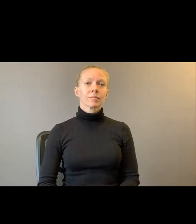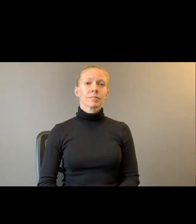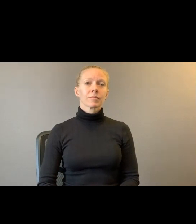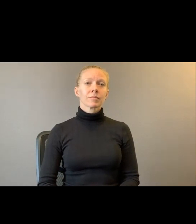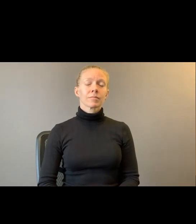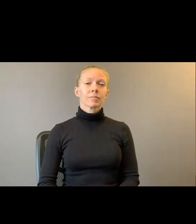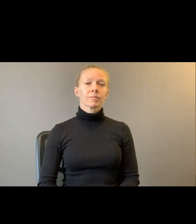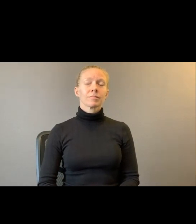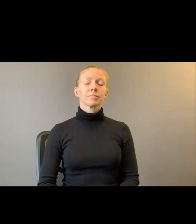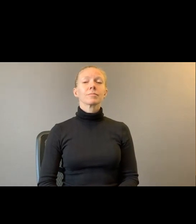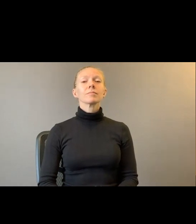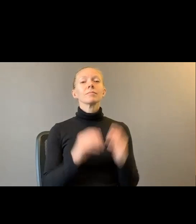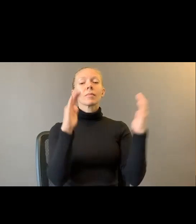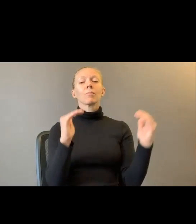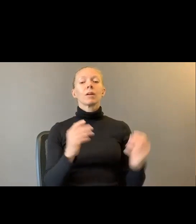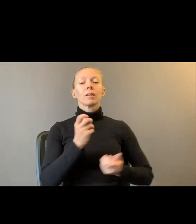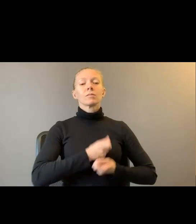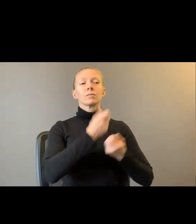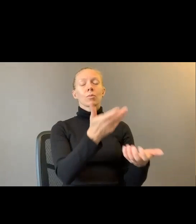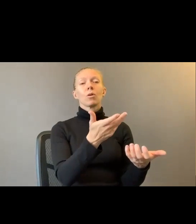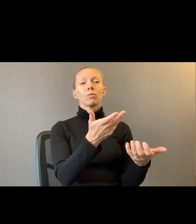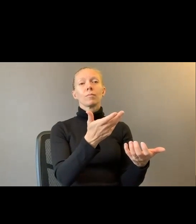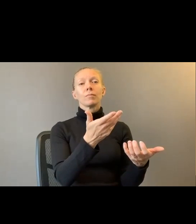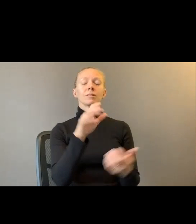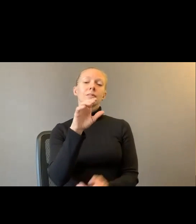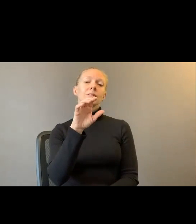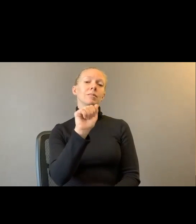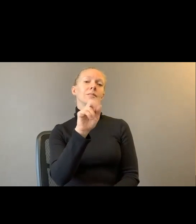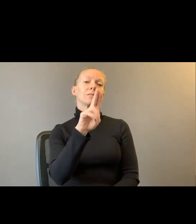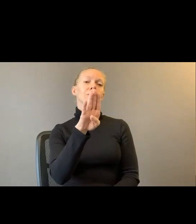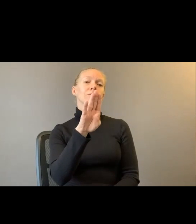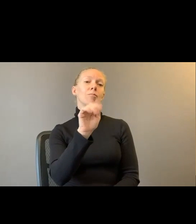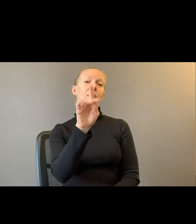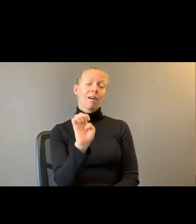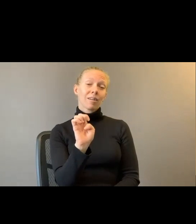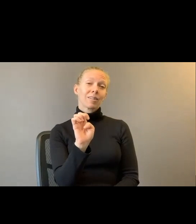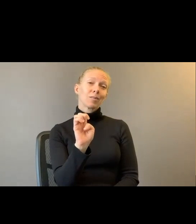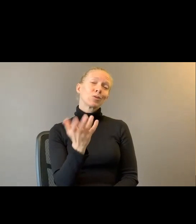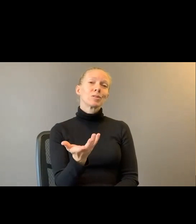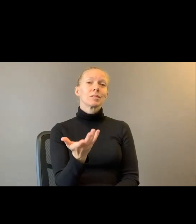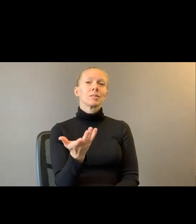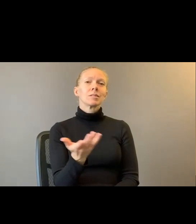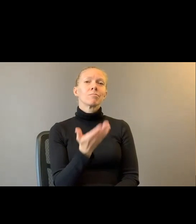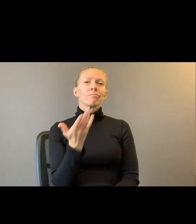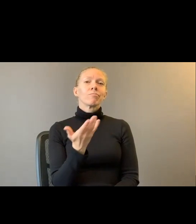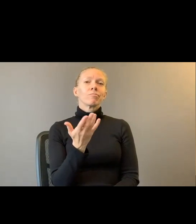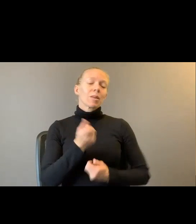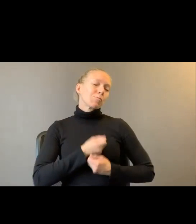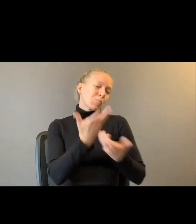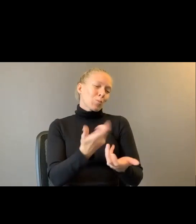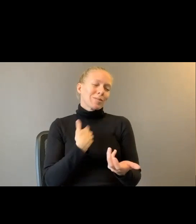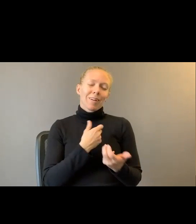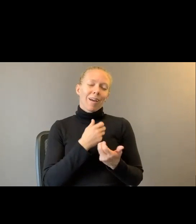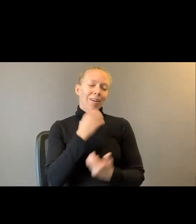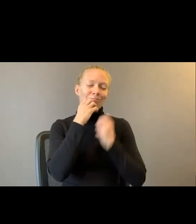This next poem is called, it's an Obad, which are poems that I kind of adore. And